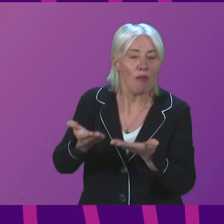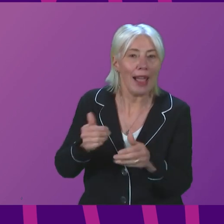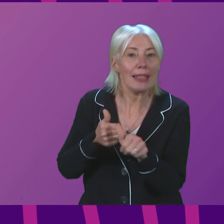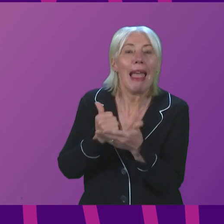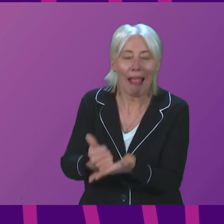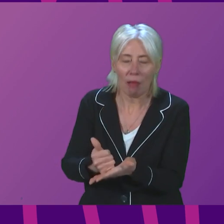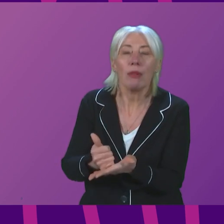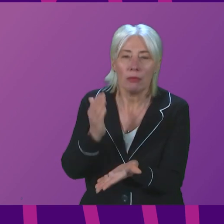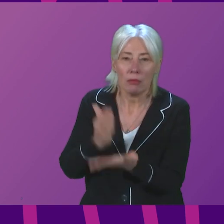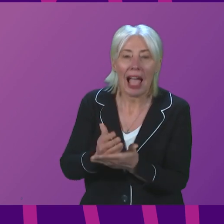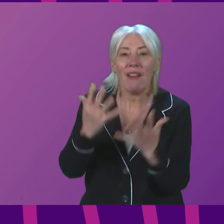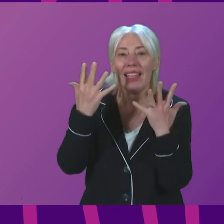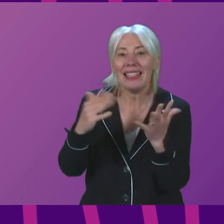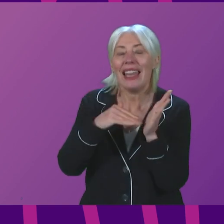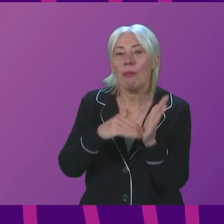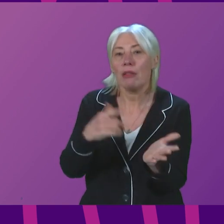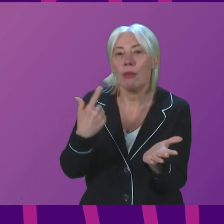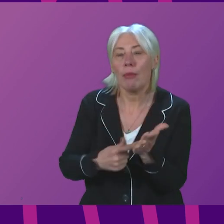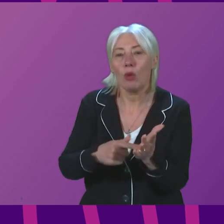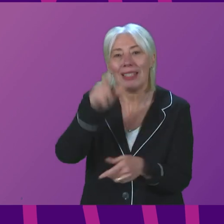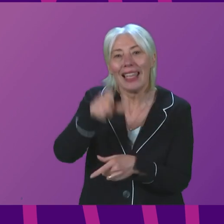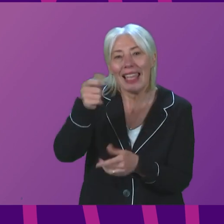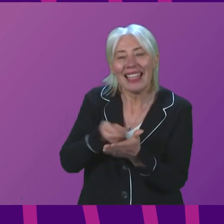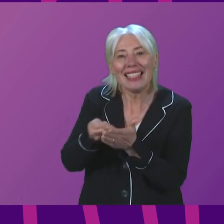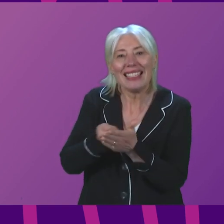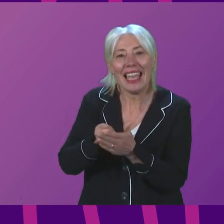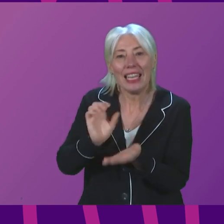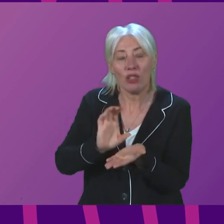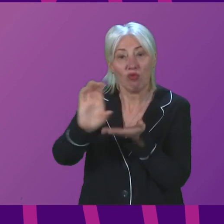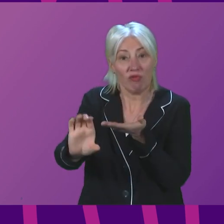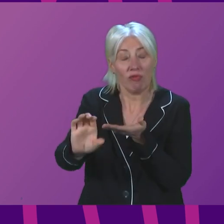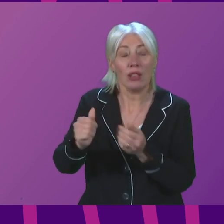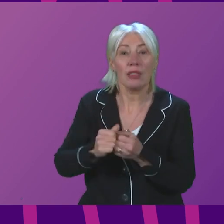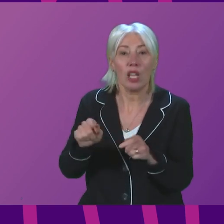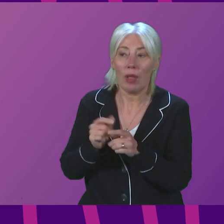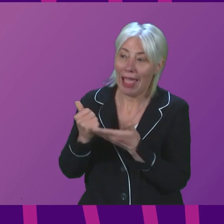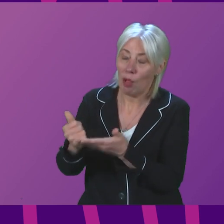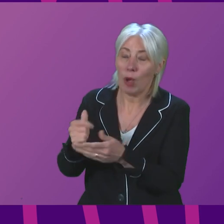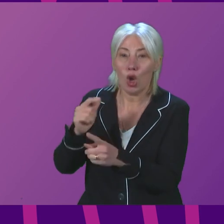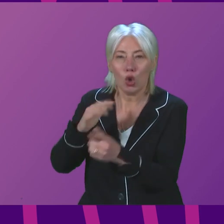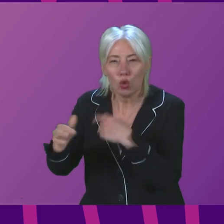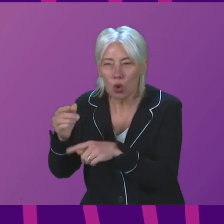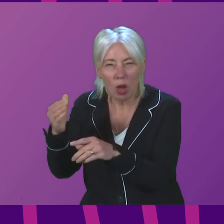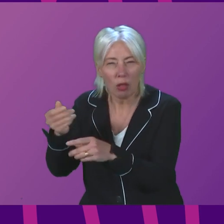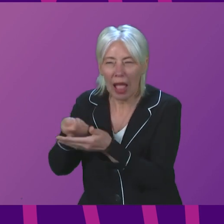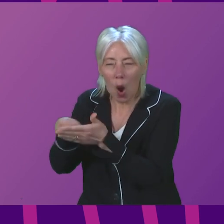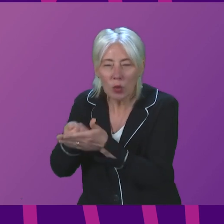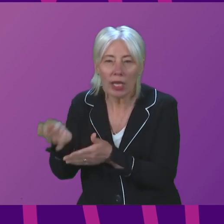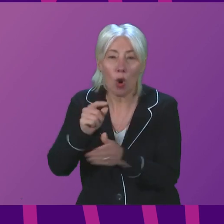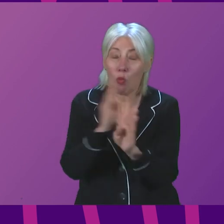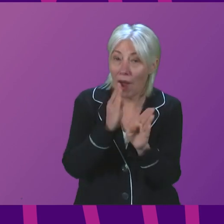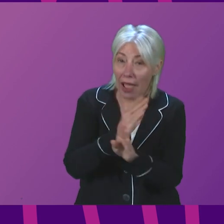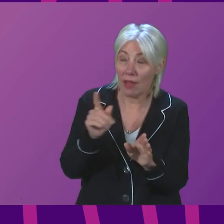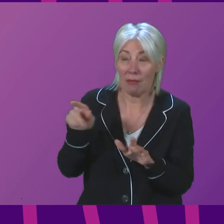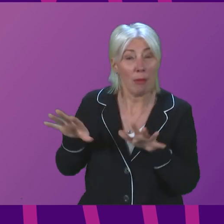meantime. We have the £10 million tenant grant fund focused on helping private and social tenants who are struggling financially